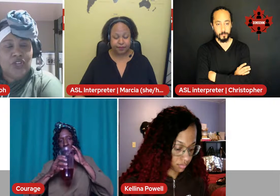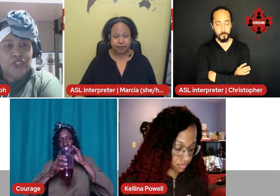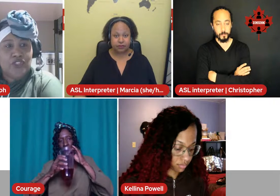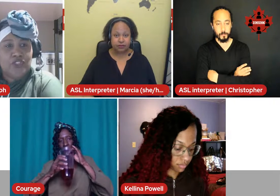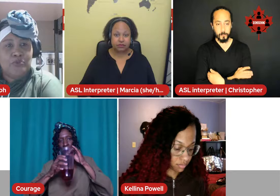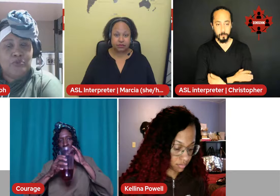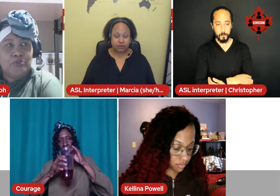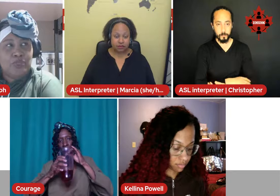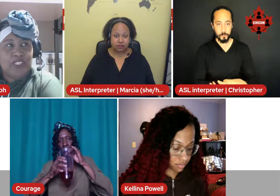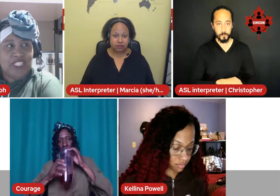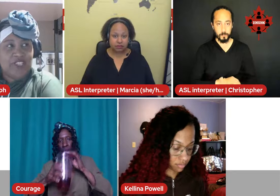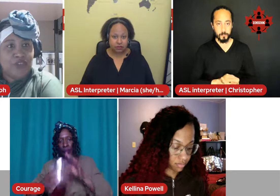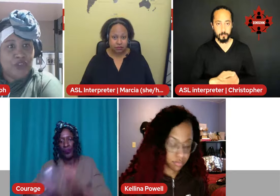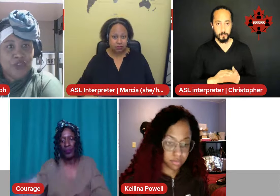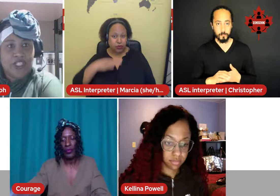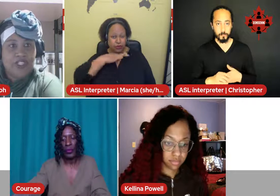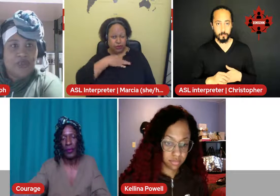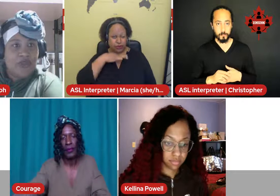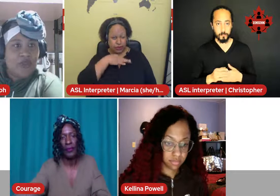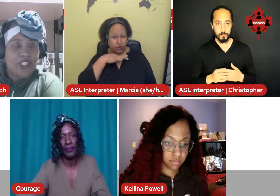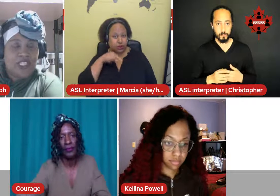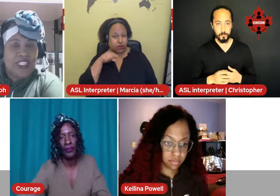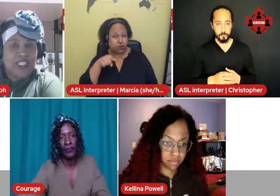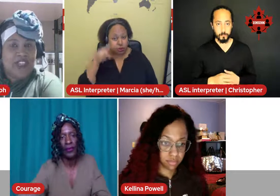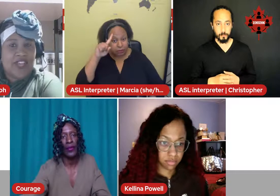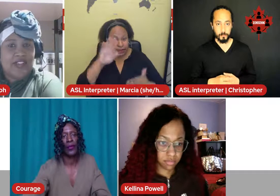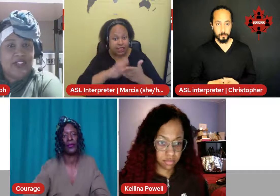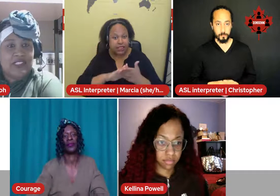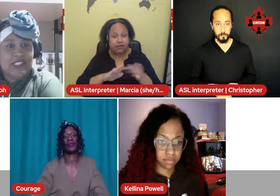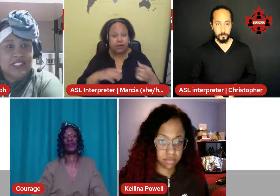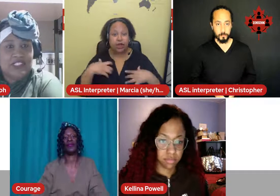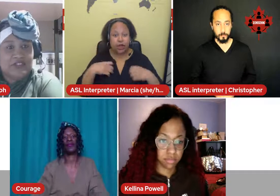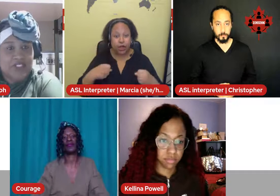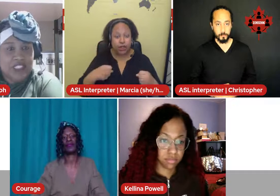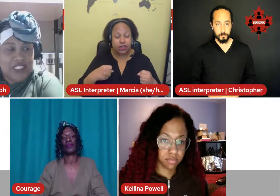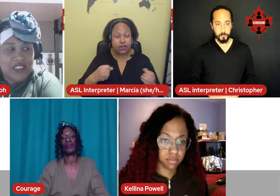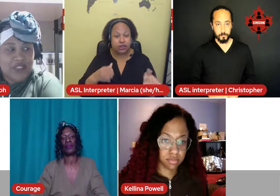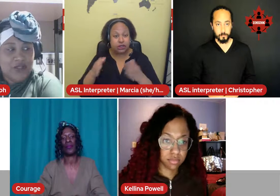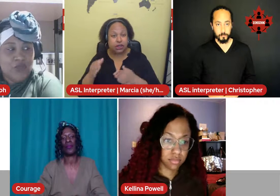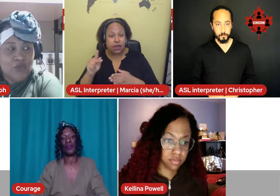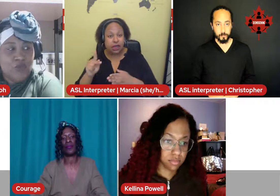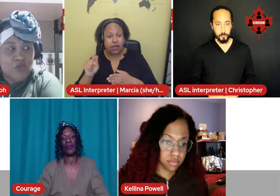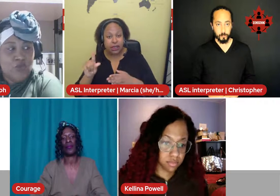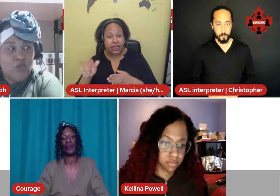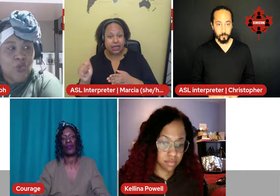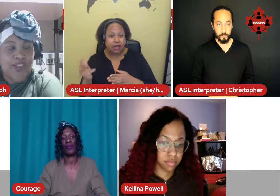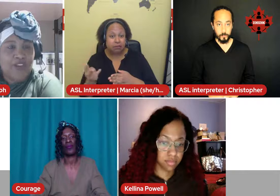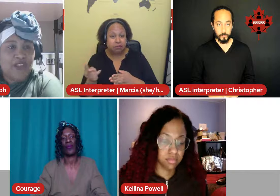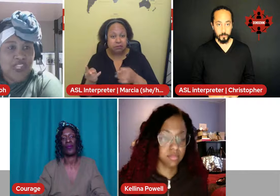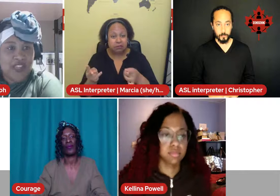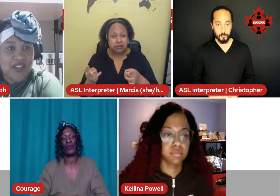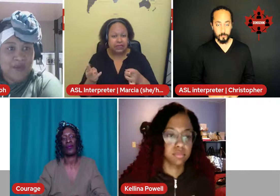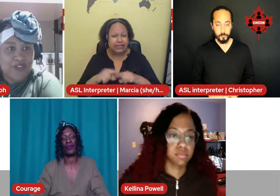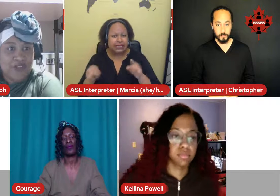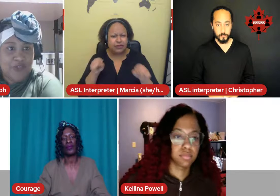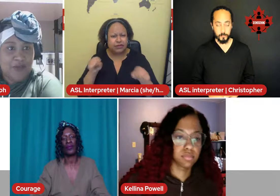Do you believe, Courage or Kalina, that these differences, where do you think it comes from?